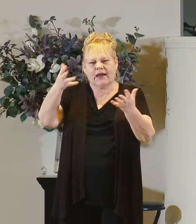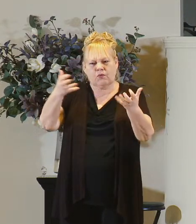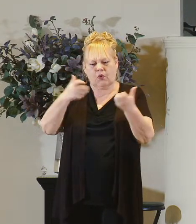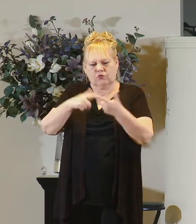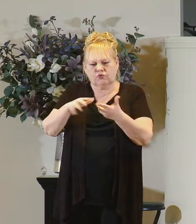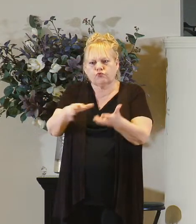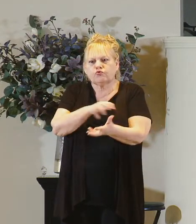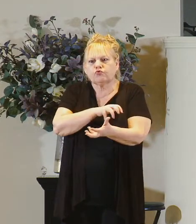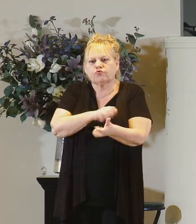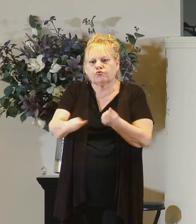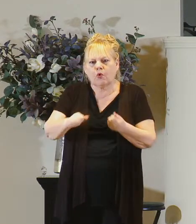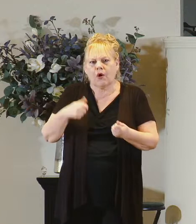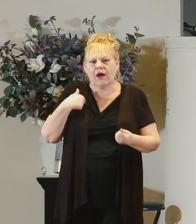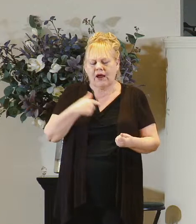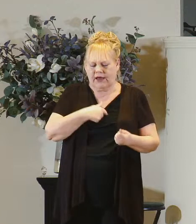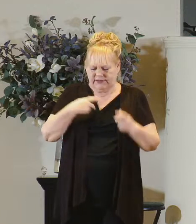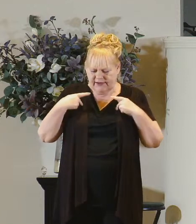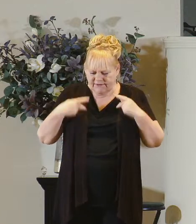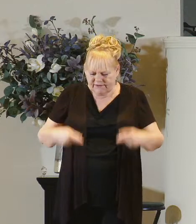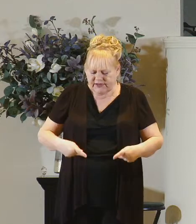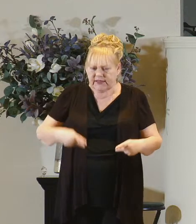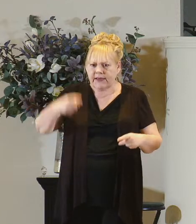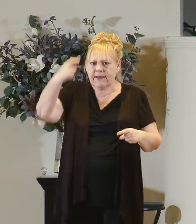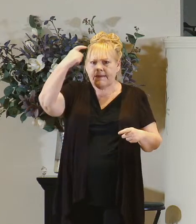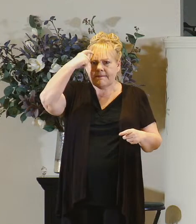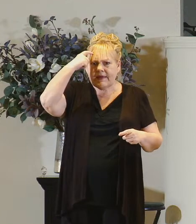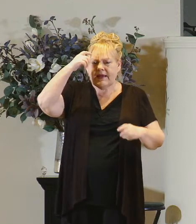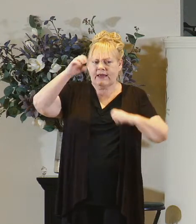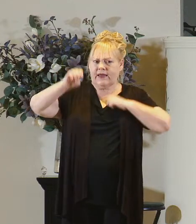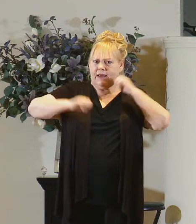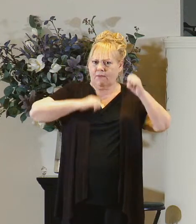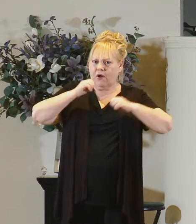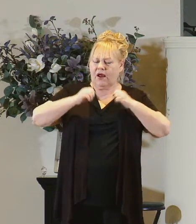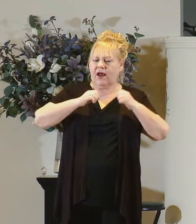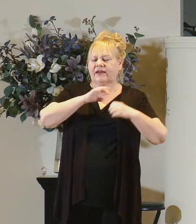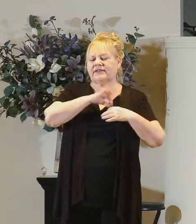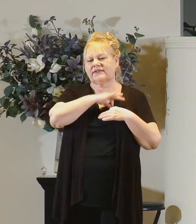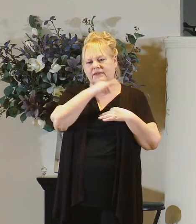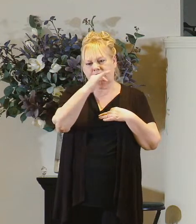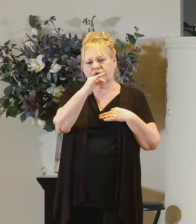destroy us physically mentally emotionally and spiritually